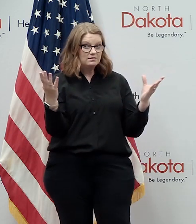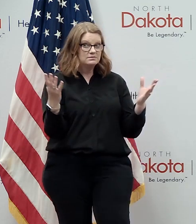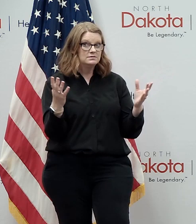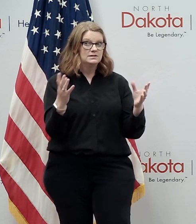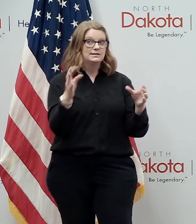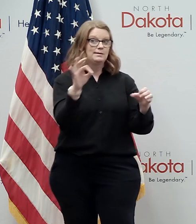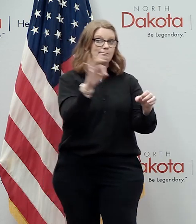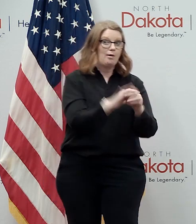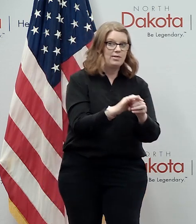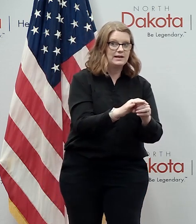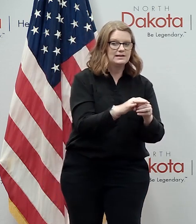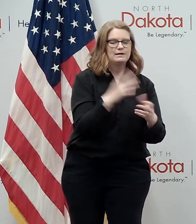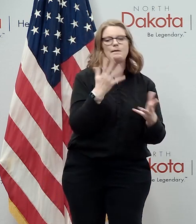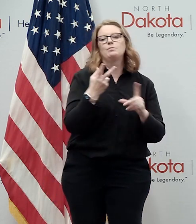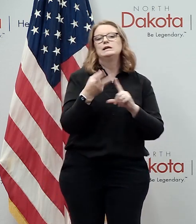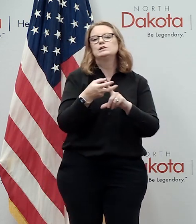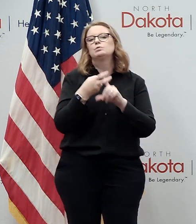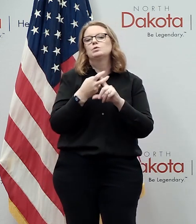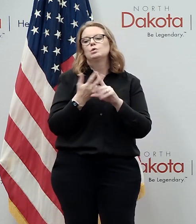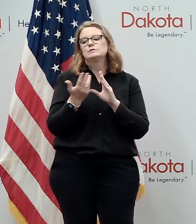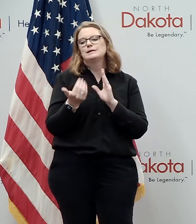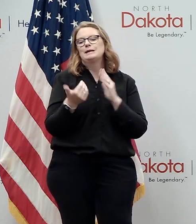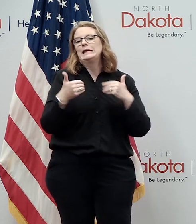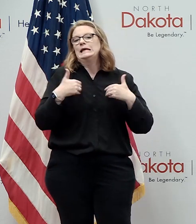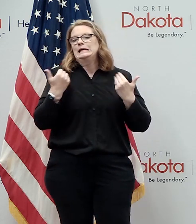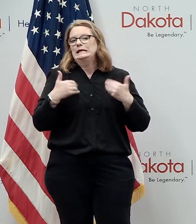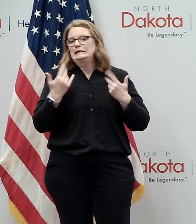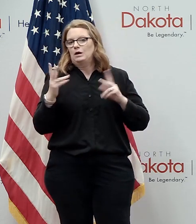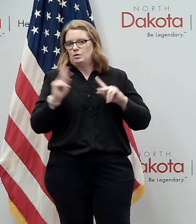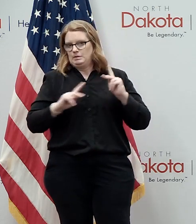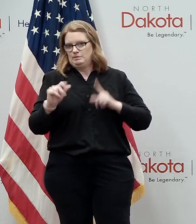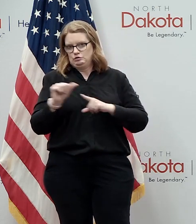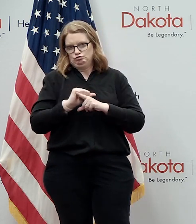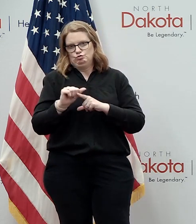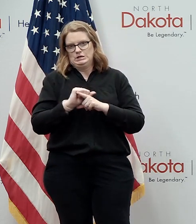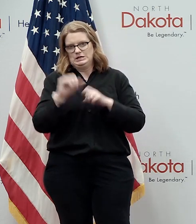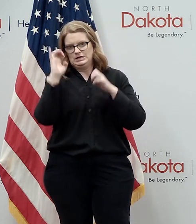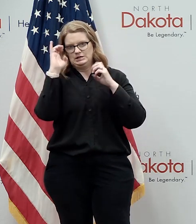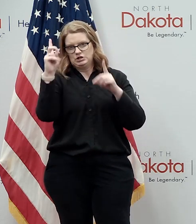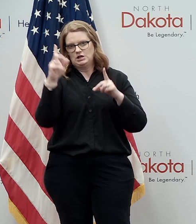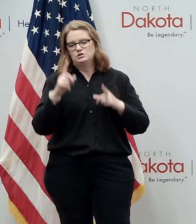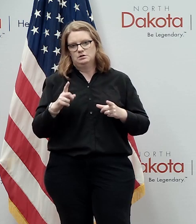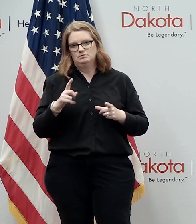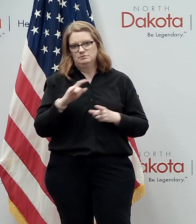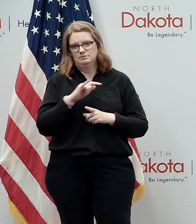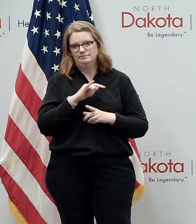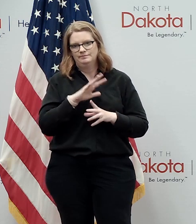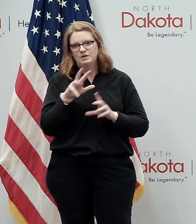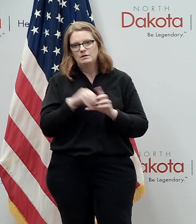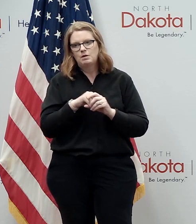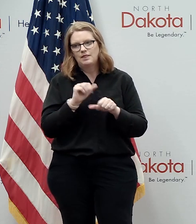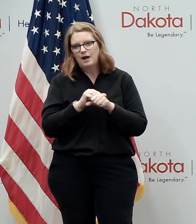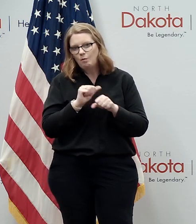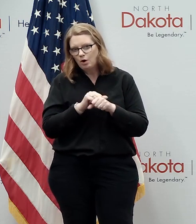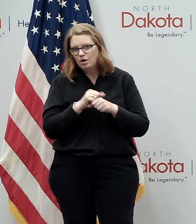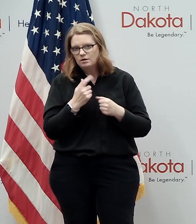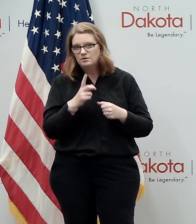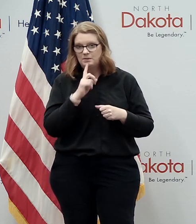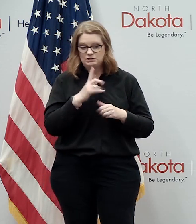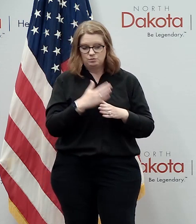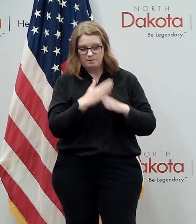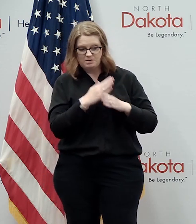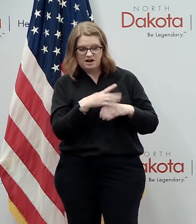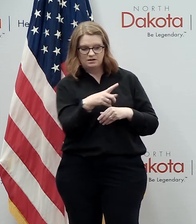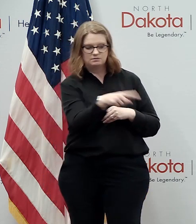a new generation of poll workers you know trained and educated uh as part of that part of that work to make sure we're protecting